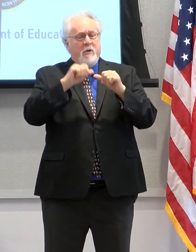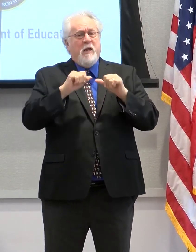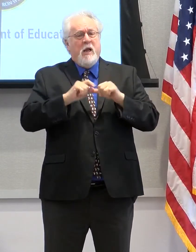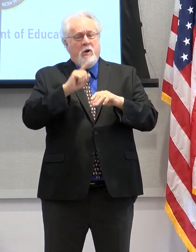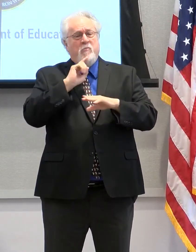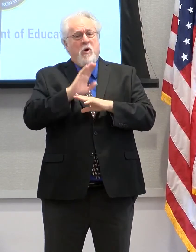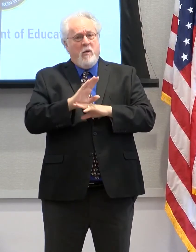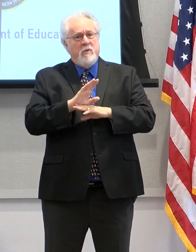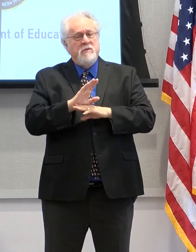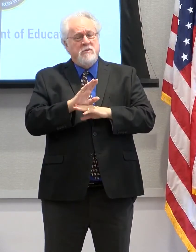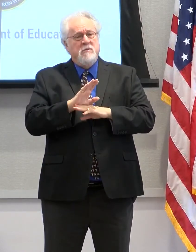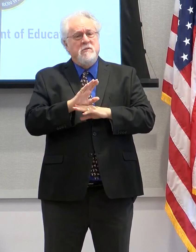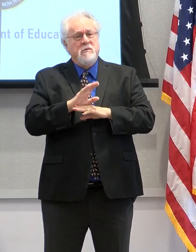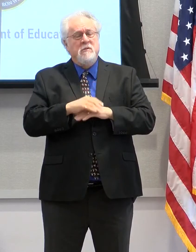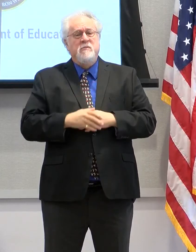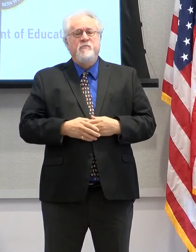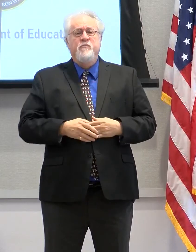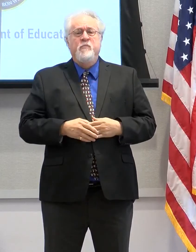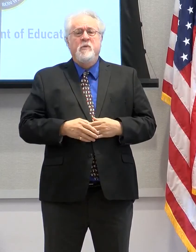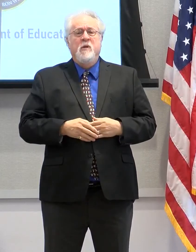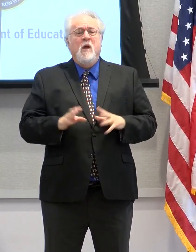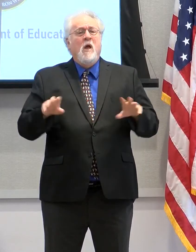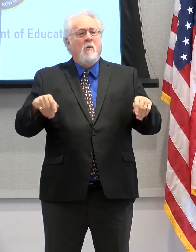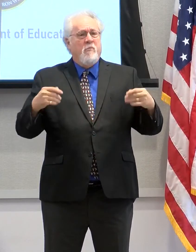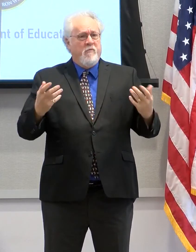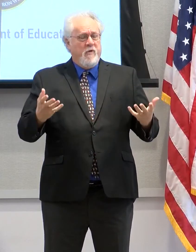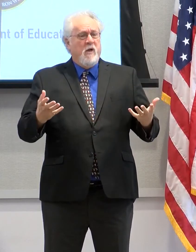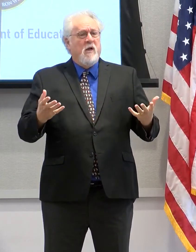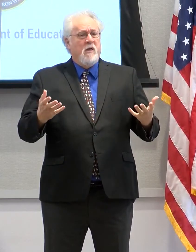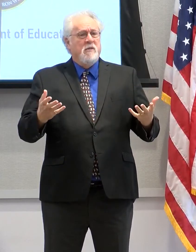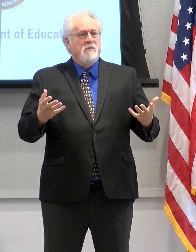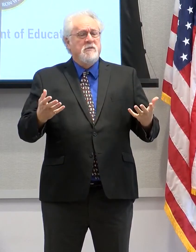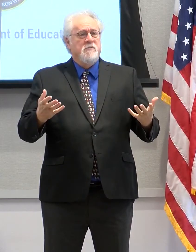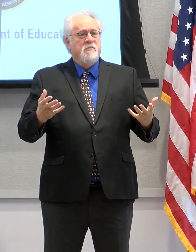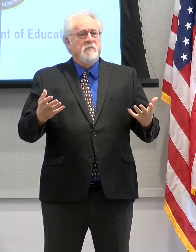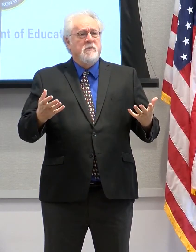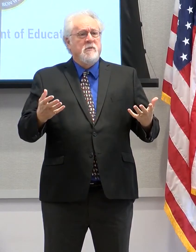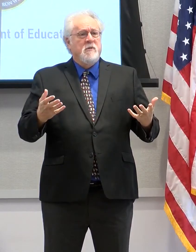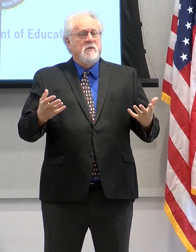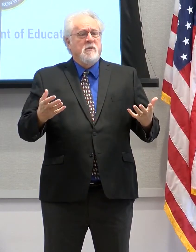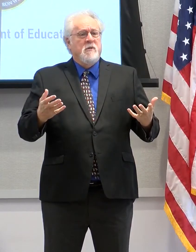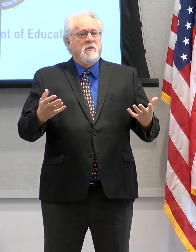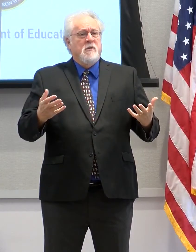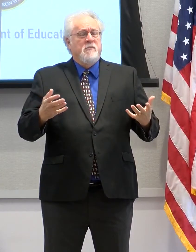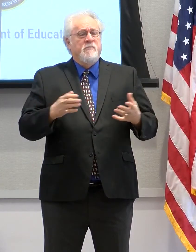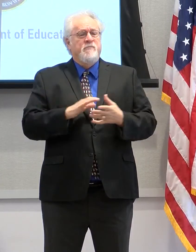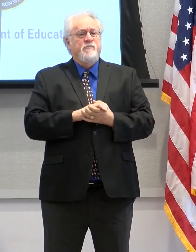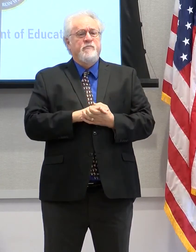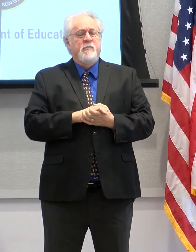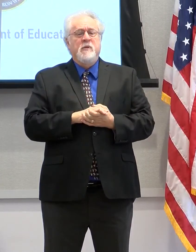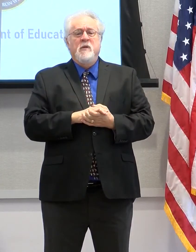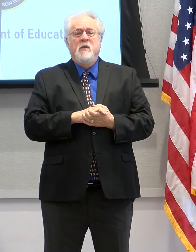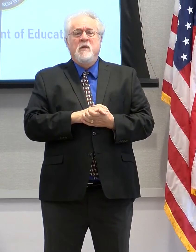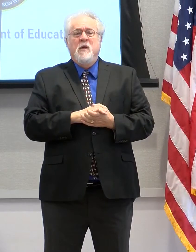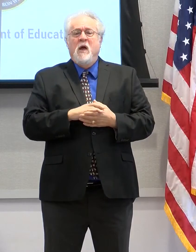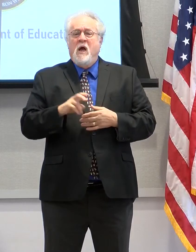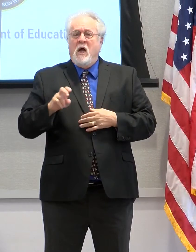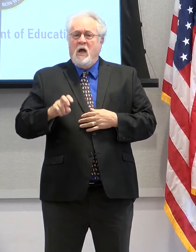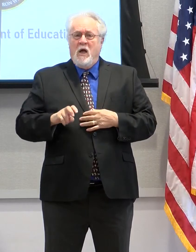promise, it really provided for us, I think, some adrillion,